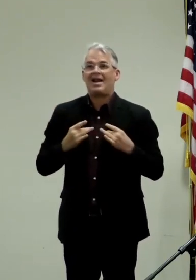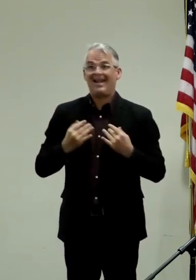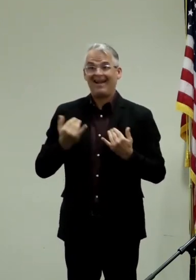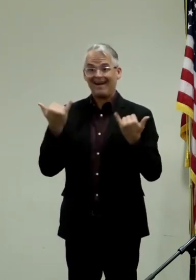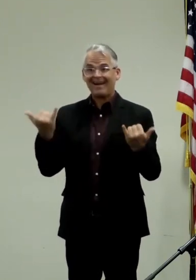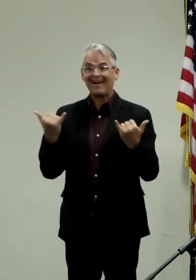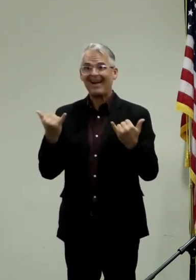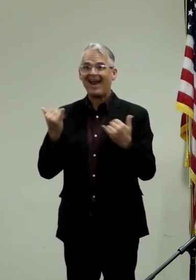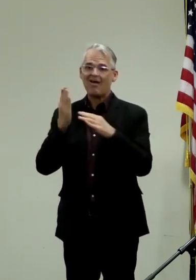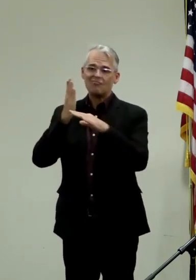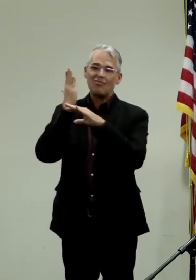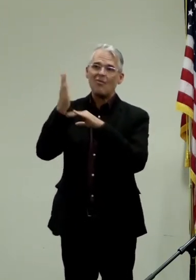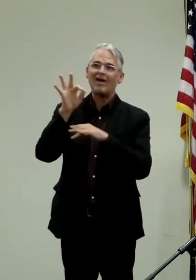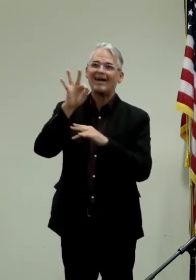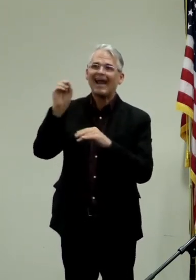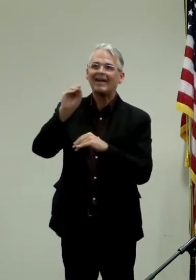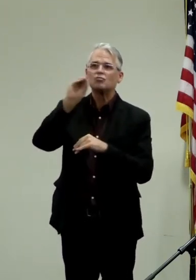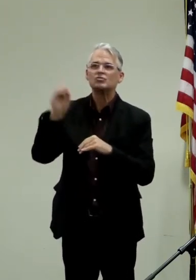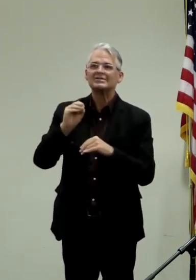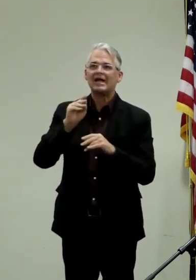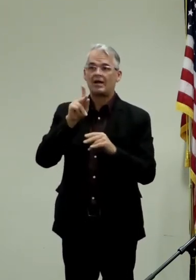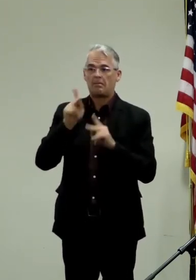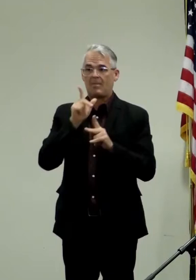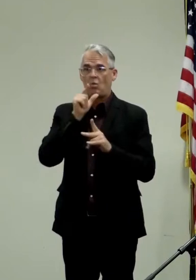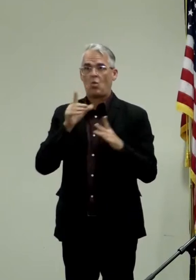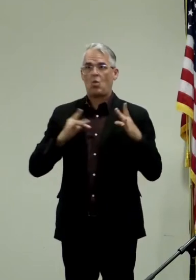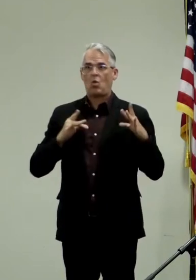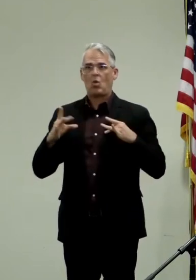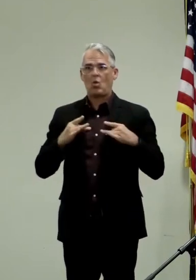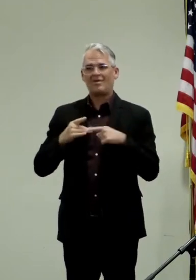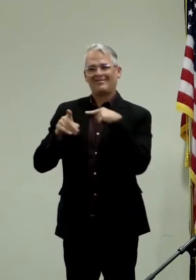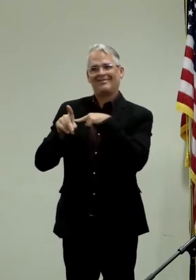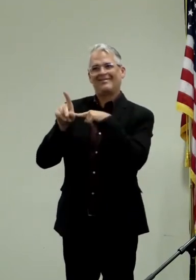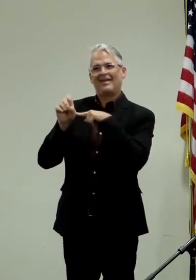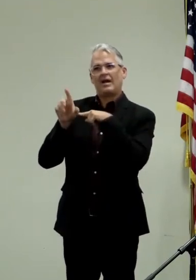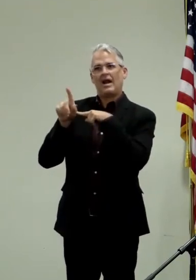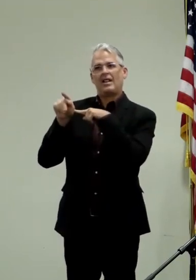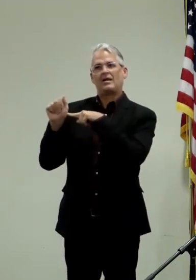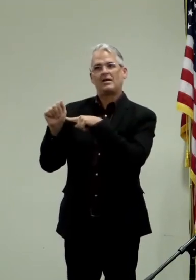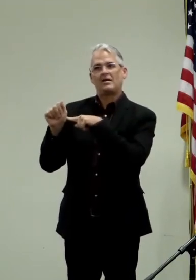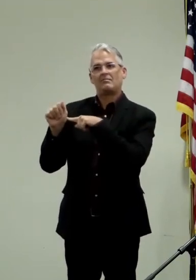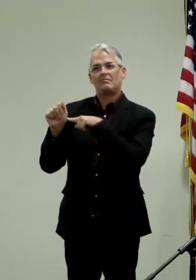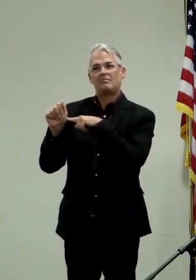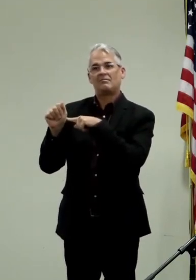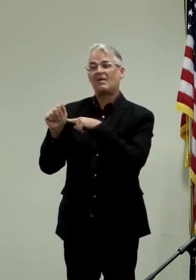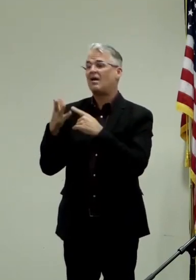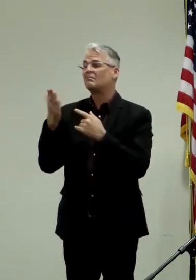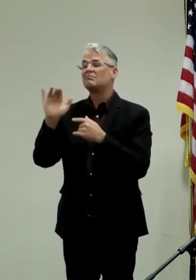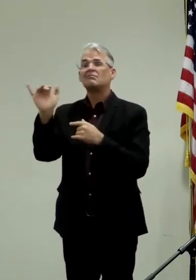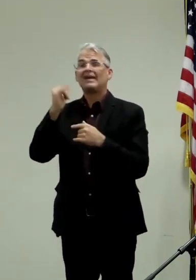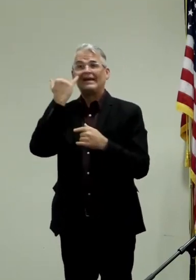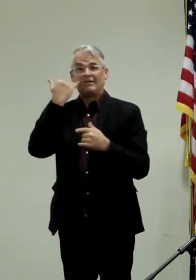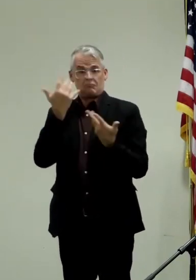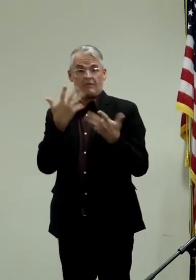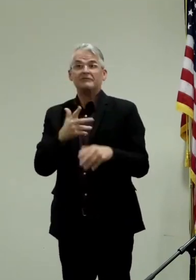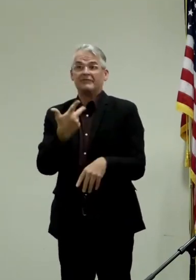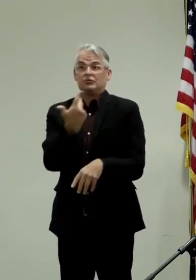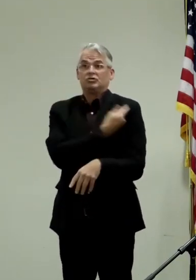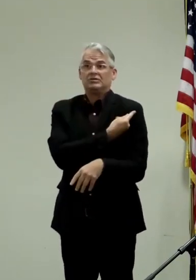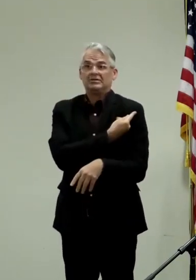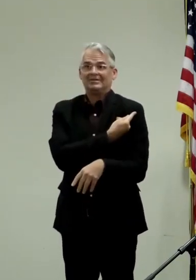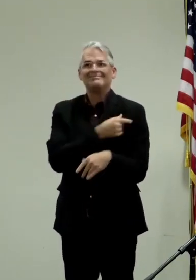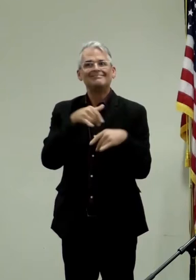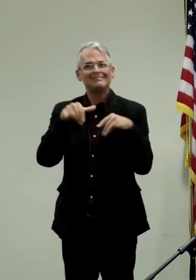And according to the CDC, vaccinated people exposed to Delta may be as contagious as the unvaccinated,